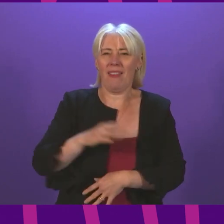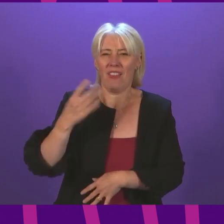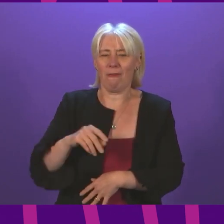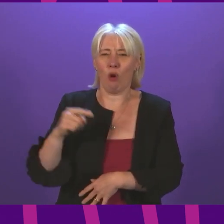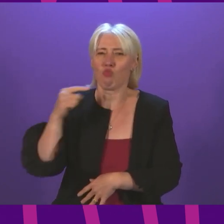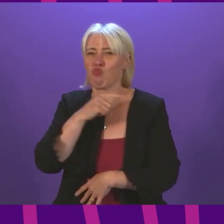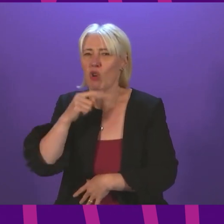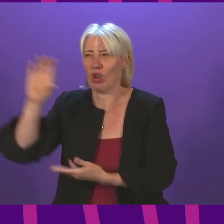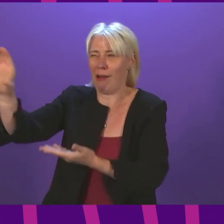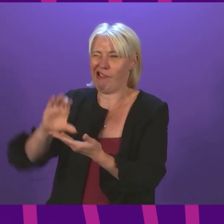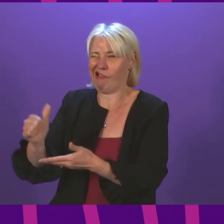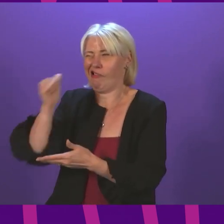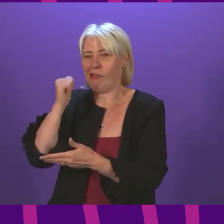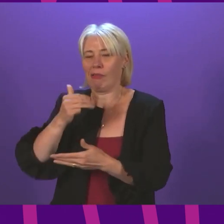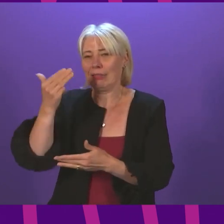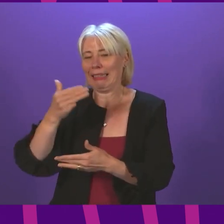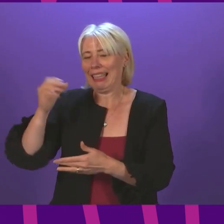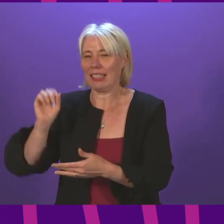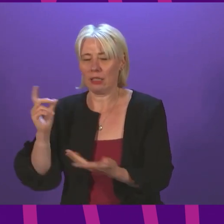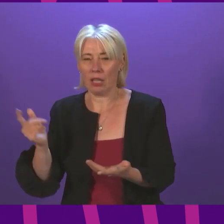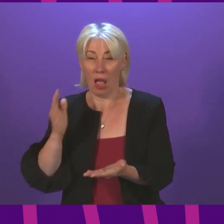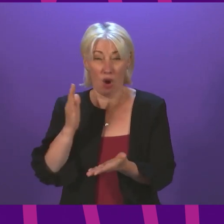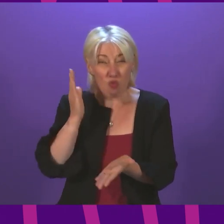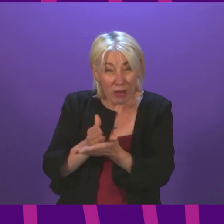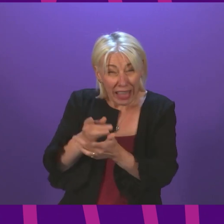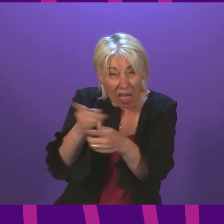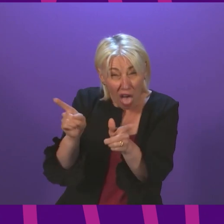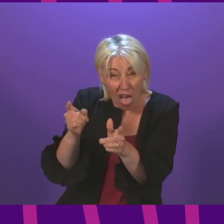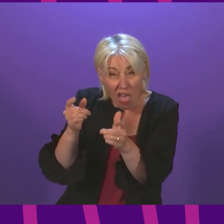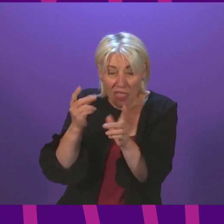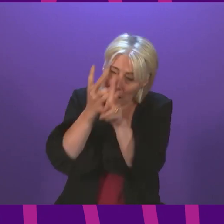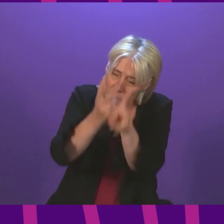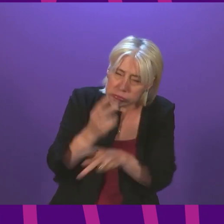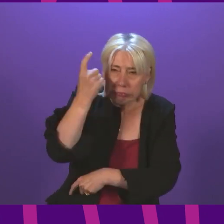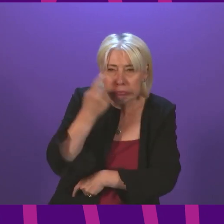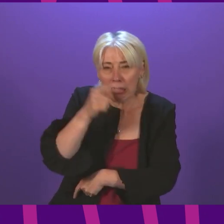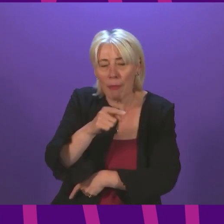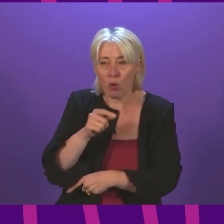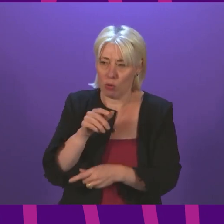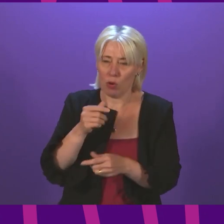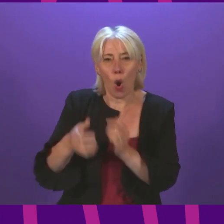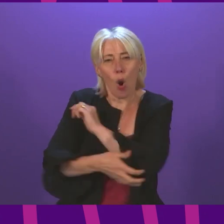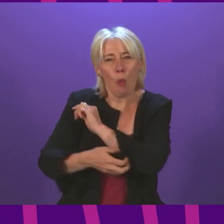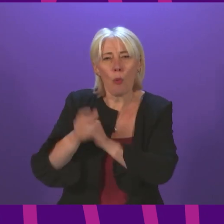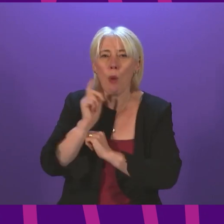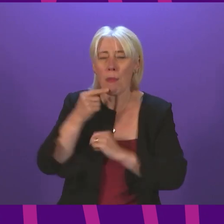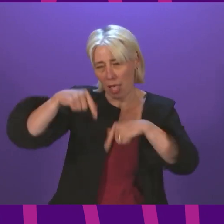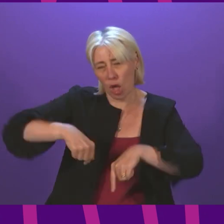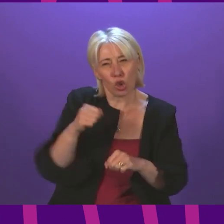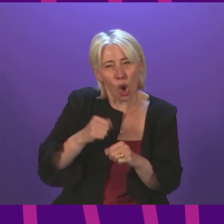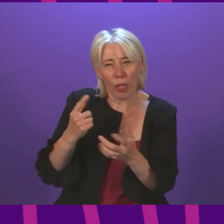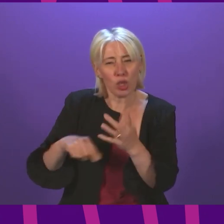I have doubts that those people really care about the poor in Scotland and across the UK, yet they are